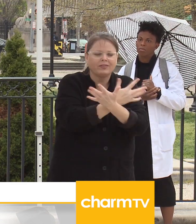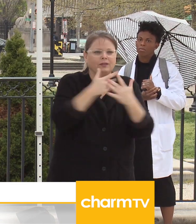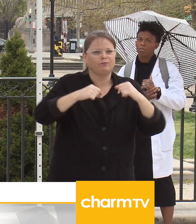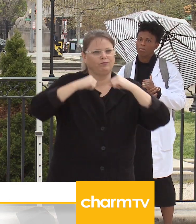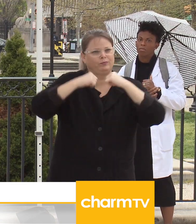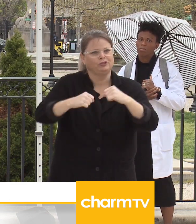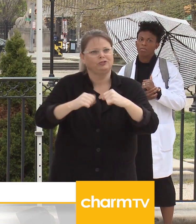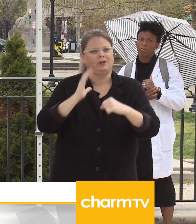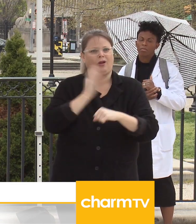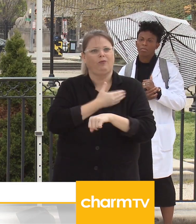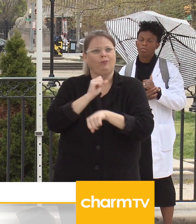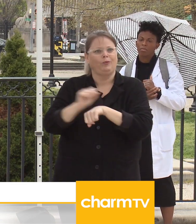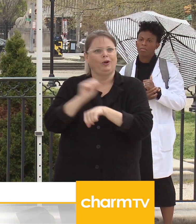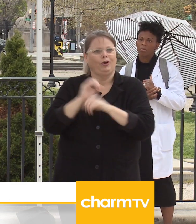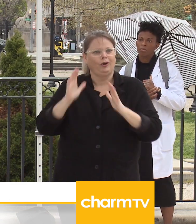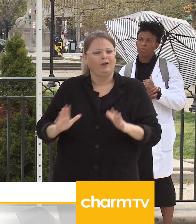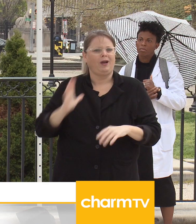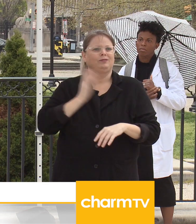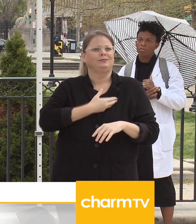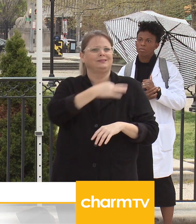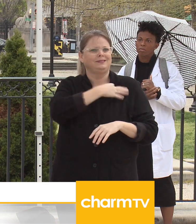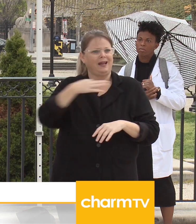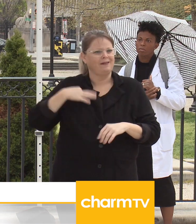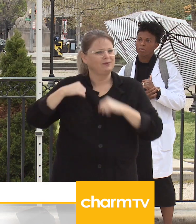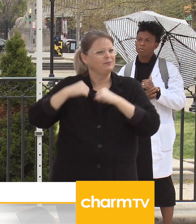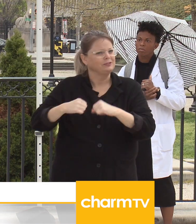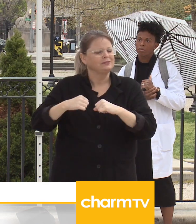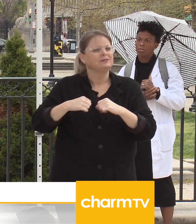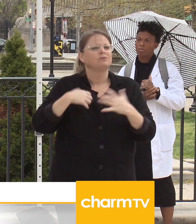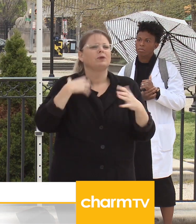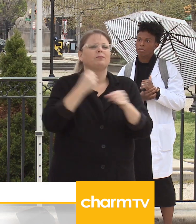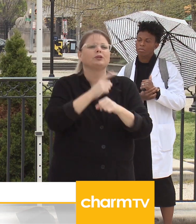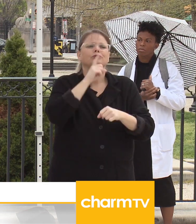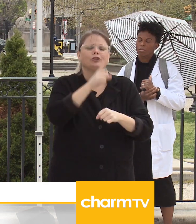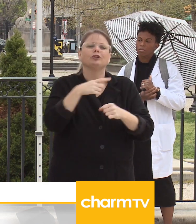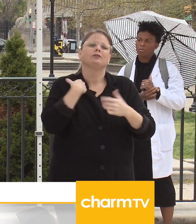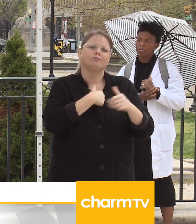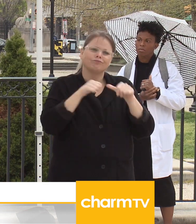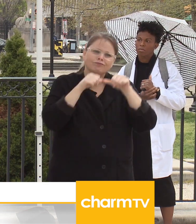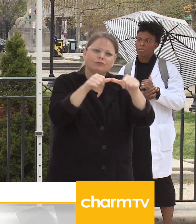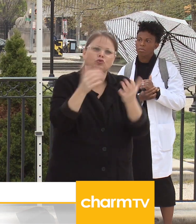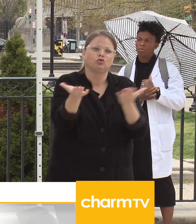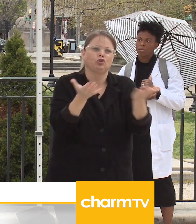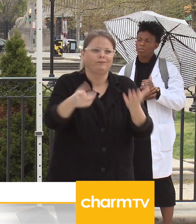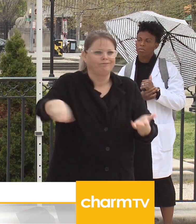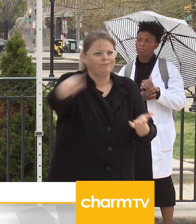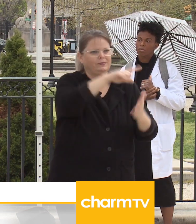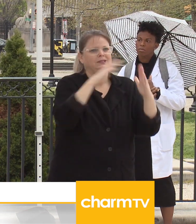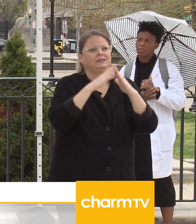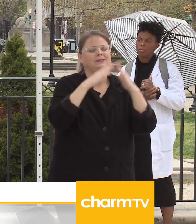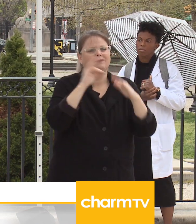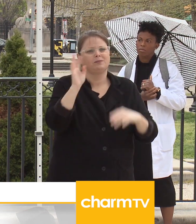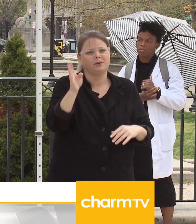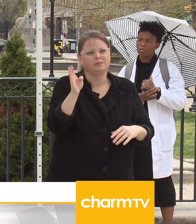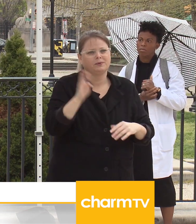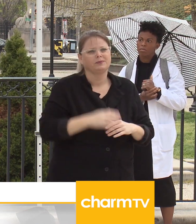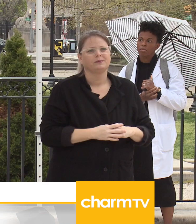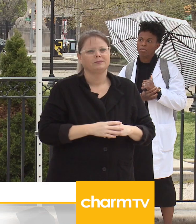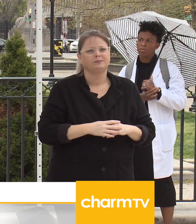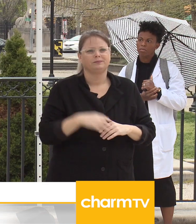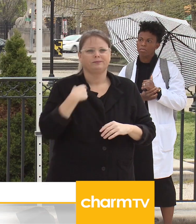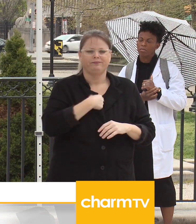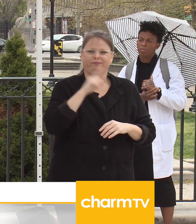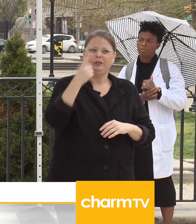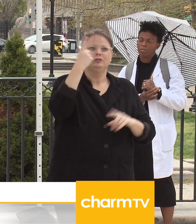so we all can better serve our community. As first responders, we deal with pandemic